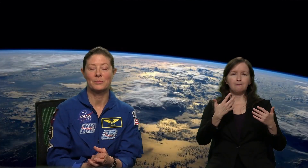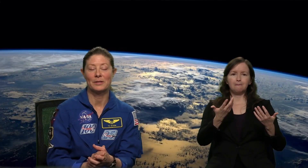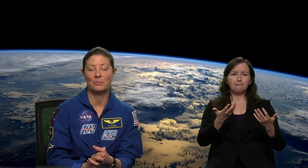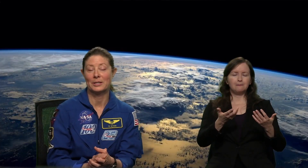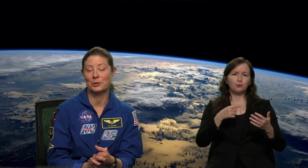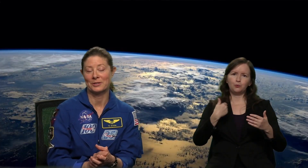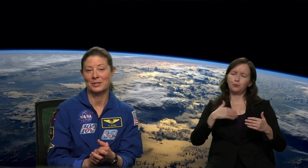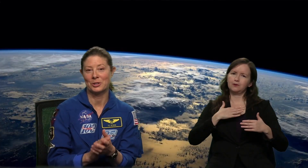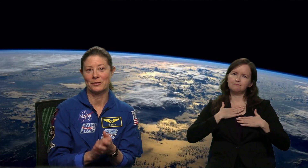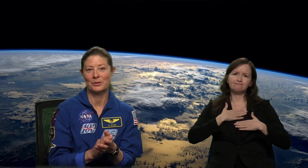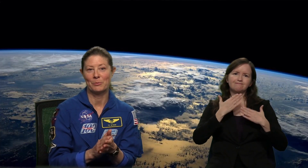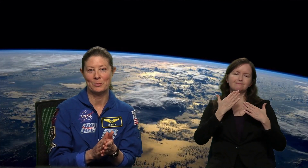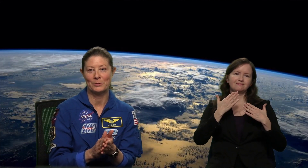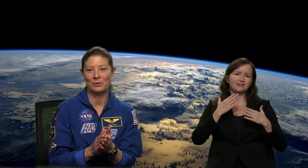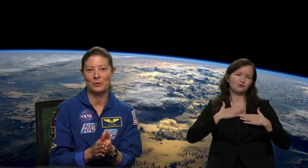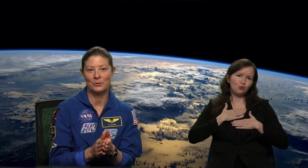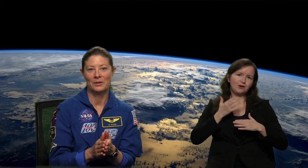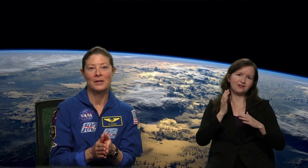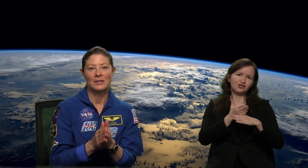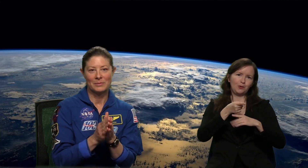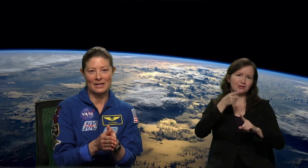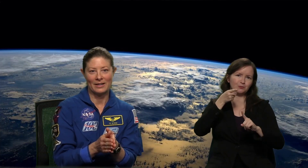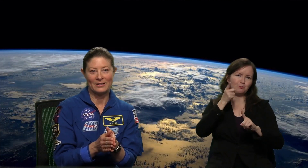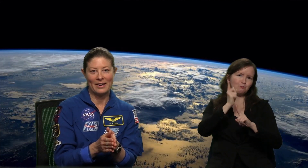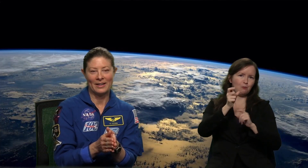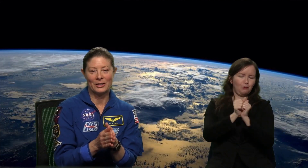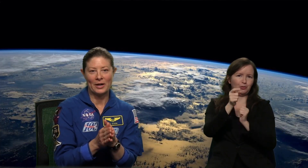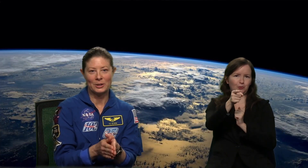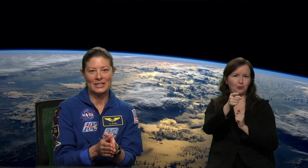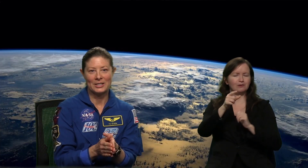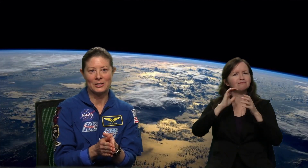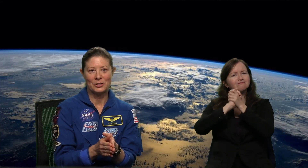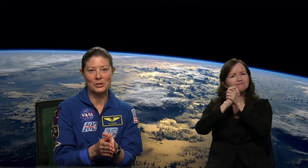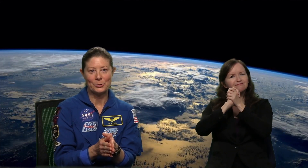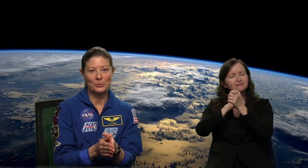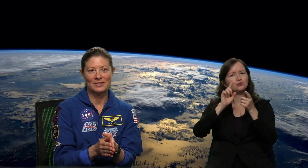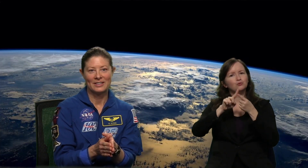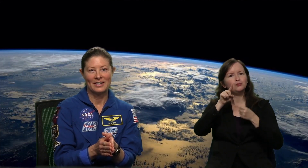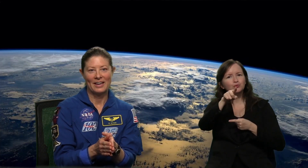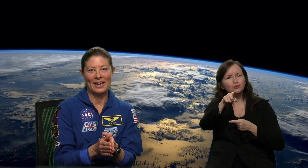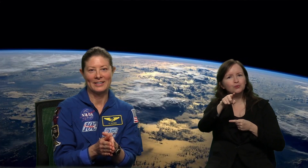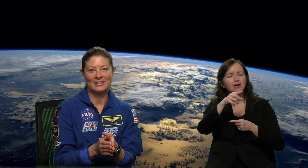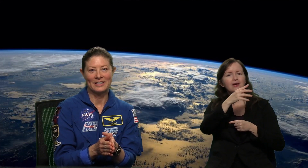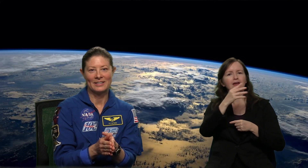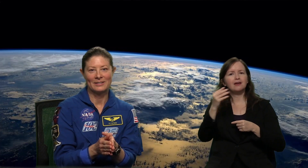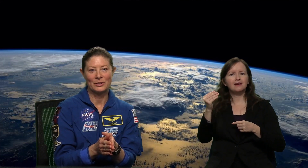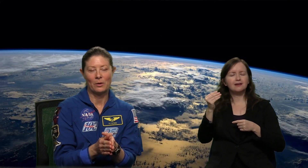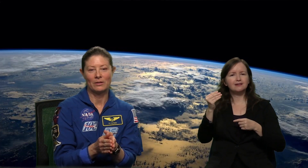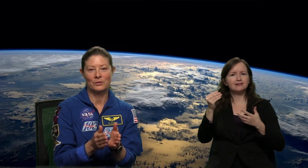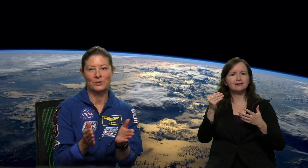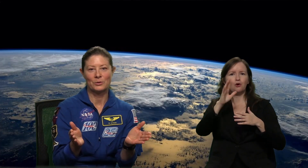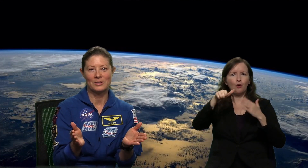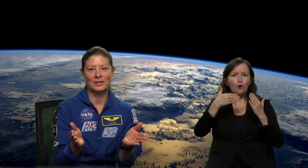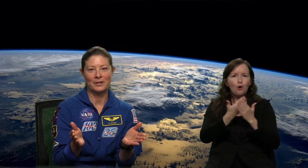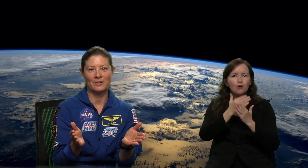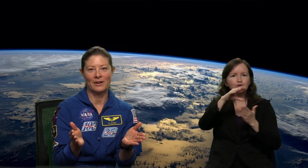It's been a pleasure to share this moment with you, Ms. Hind. And congratulations to you and to